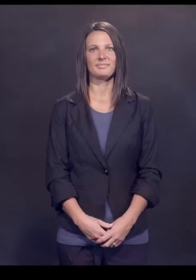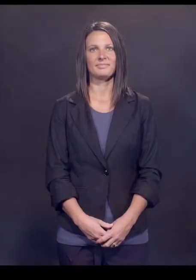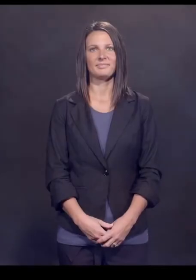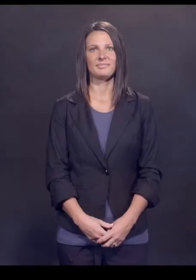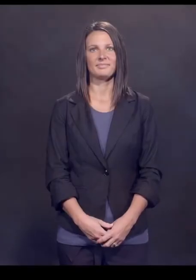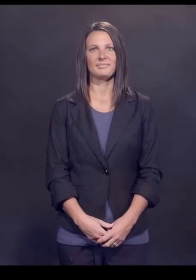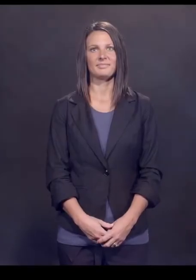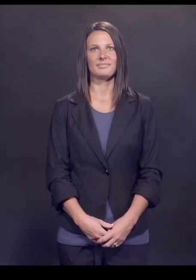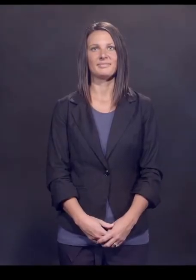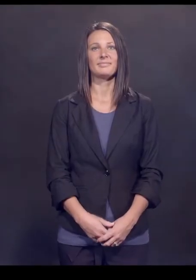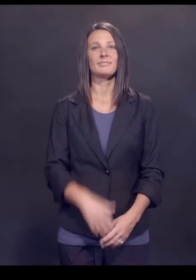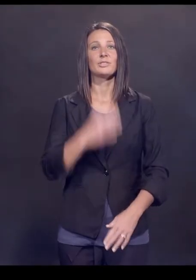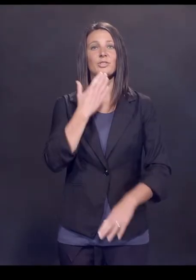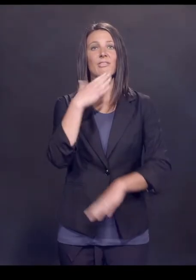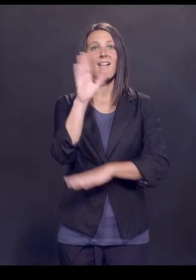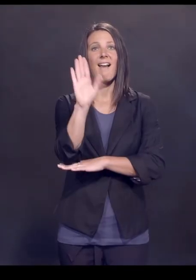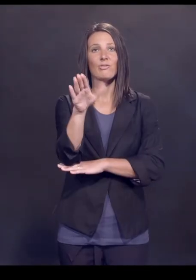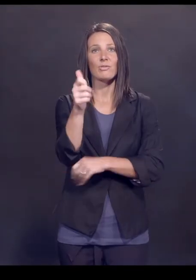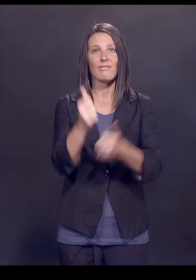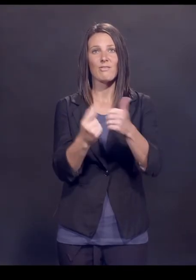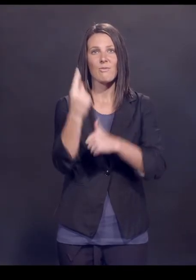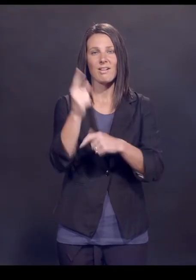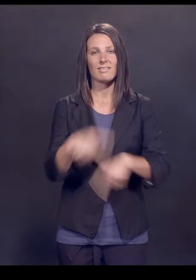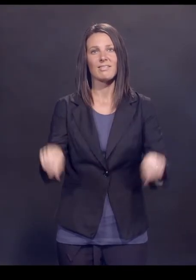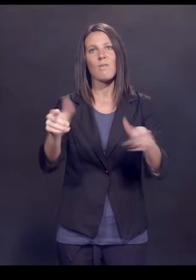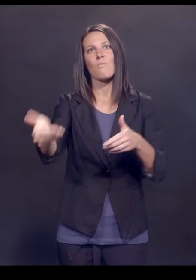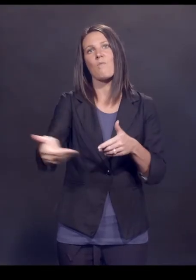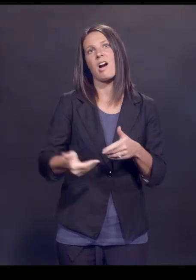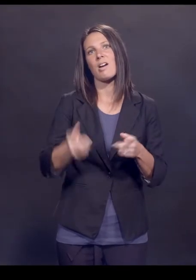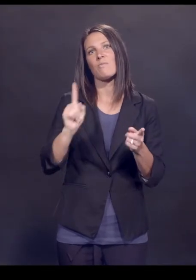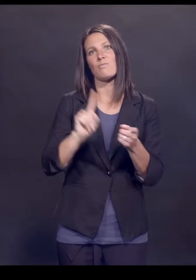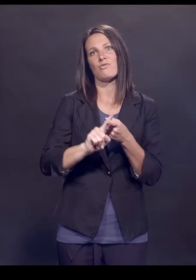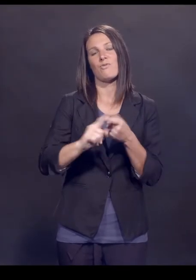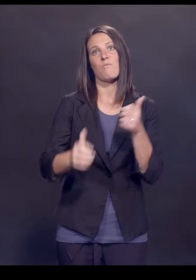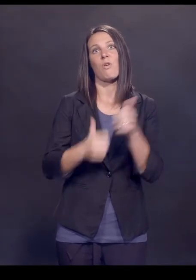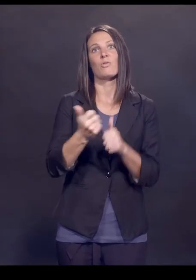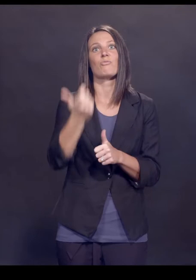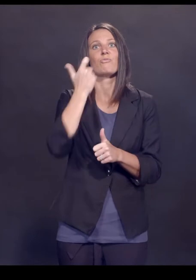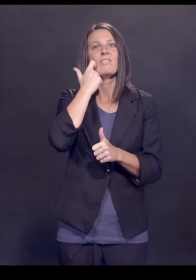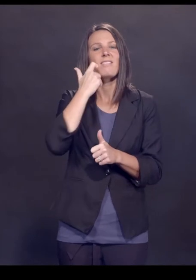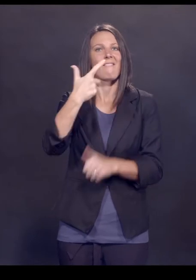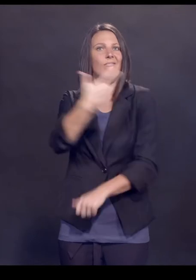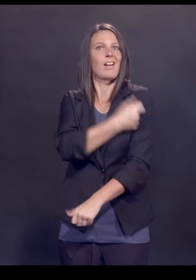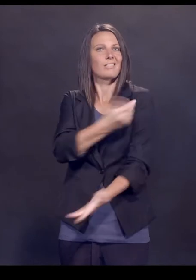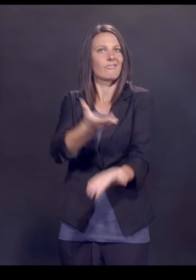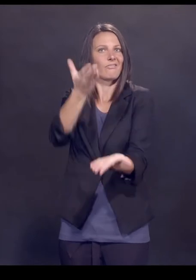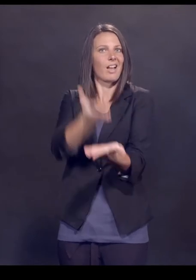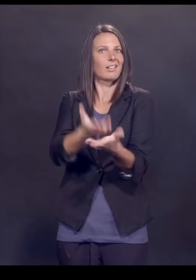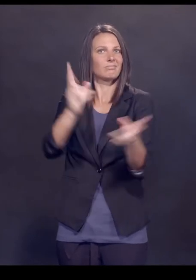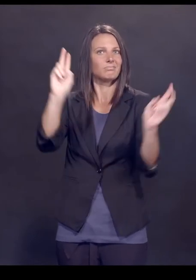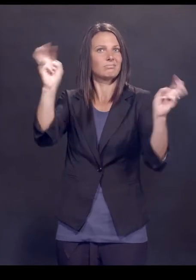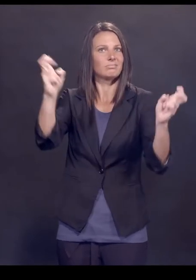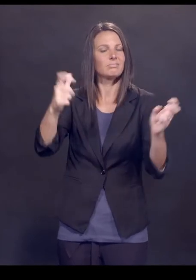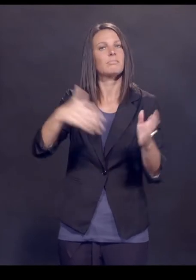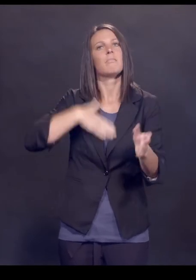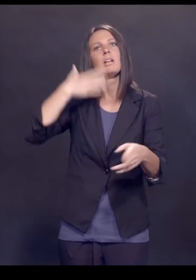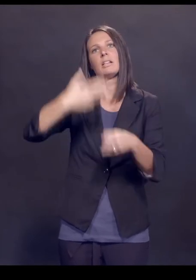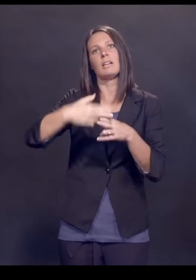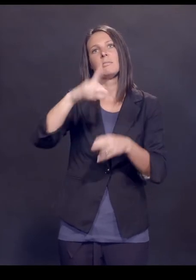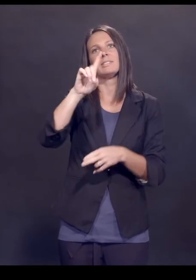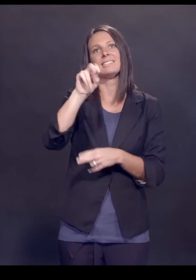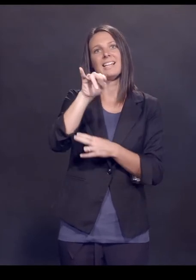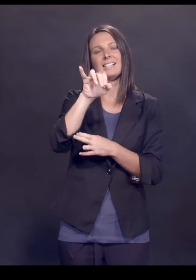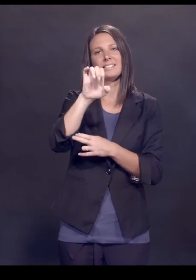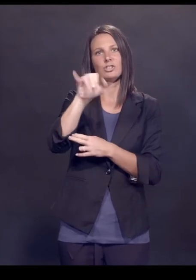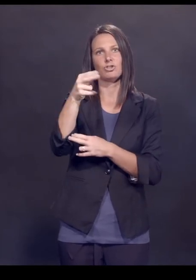Okay, good afternoon, everyone, and welcome to the latest installment of Vax Facts. I'm Denise Johnson, Acting